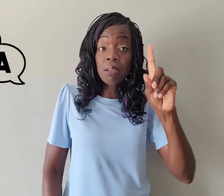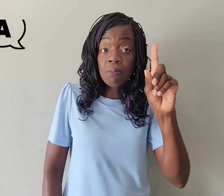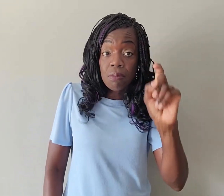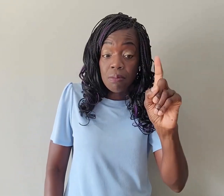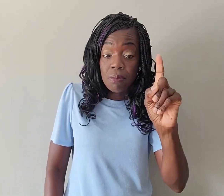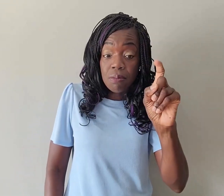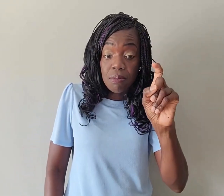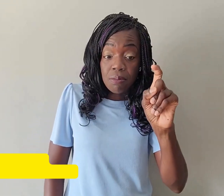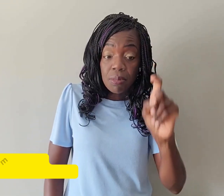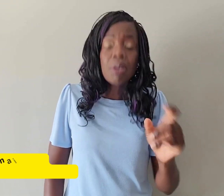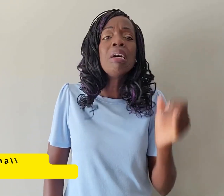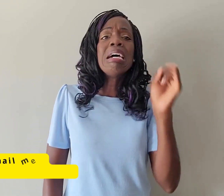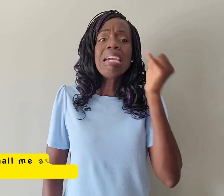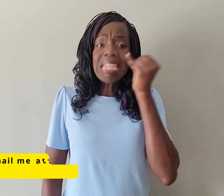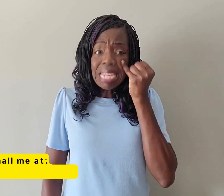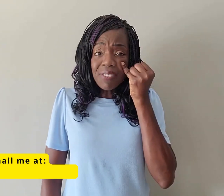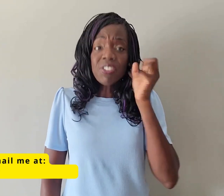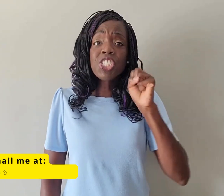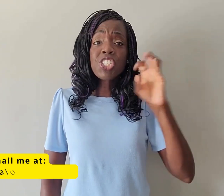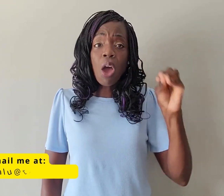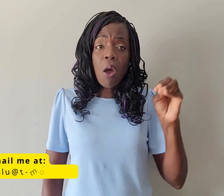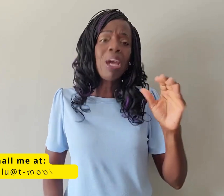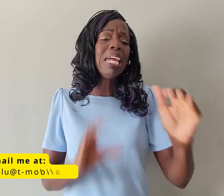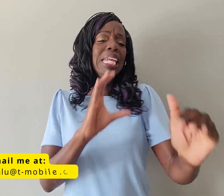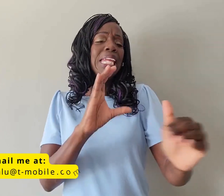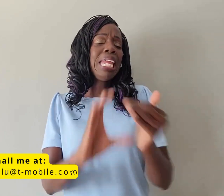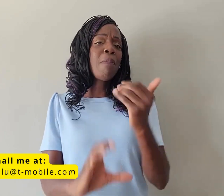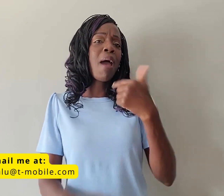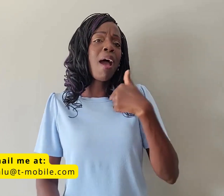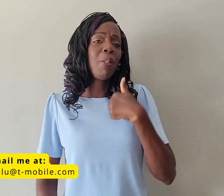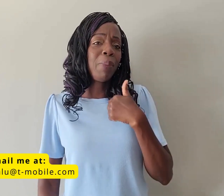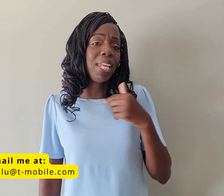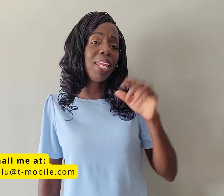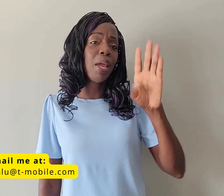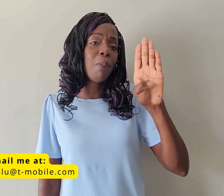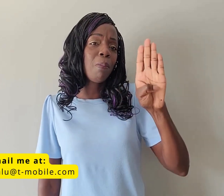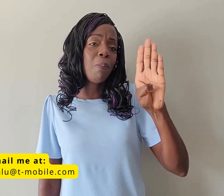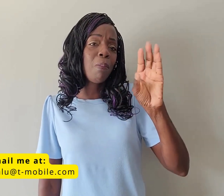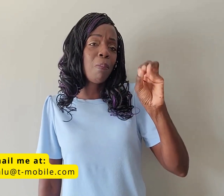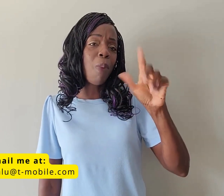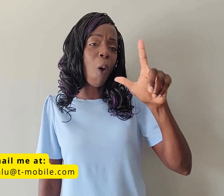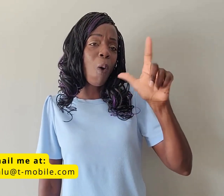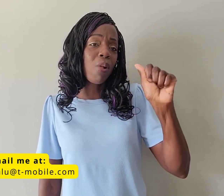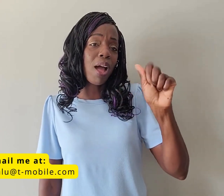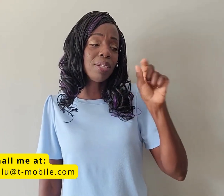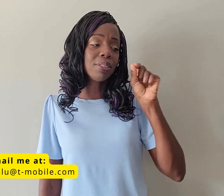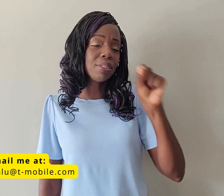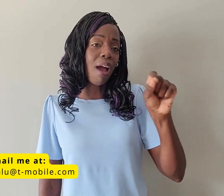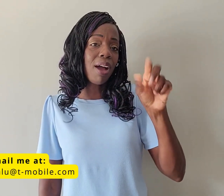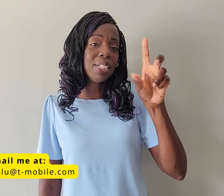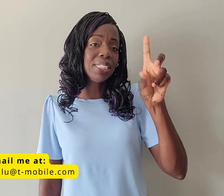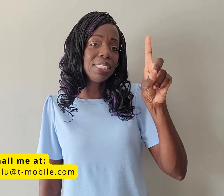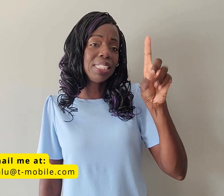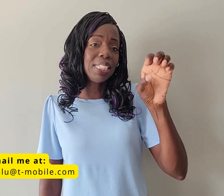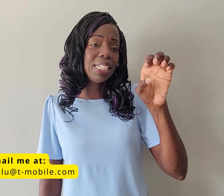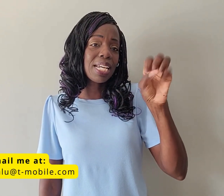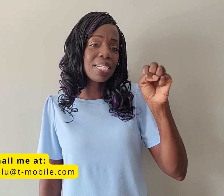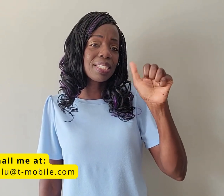It's so fun. and me. Don't know.